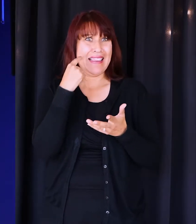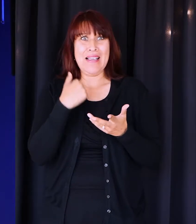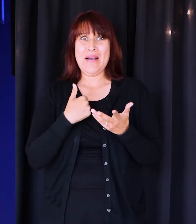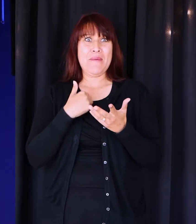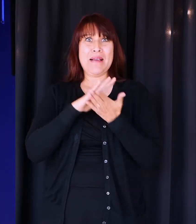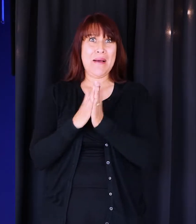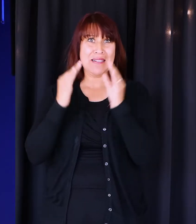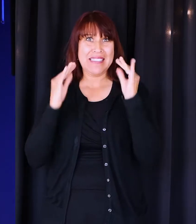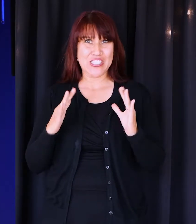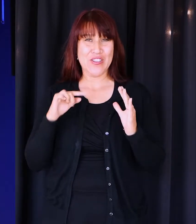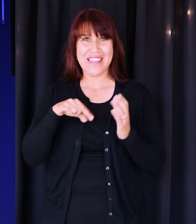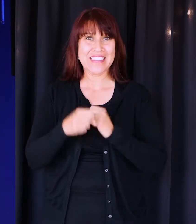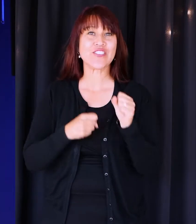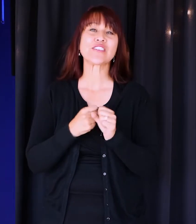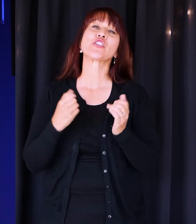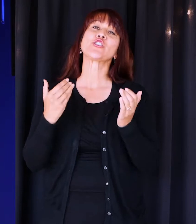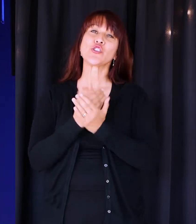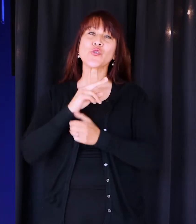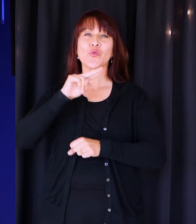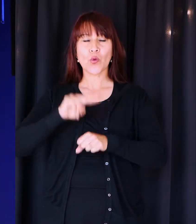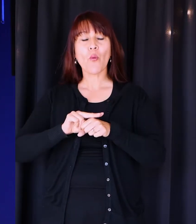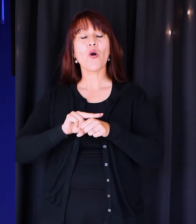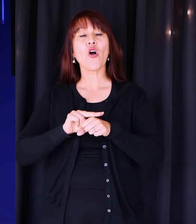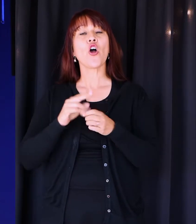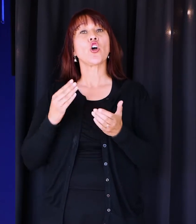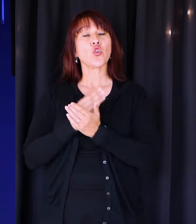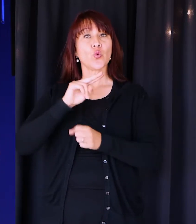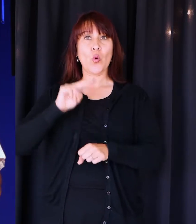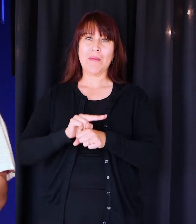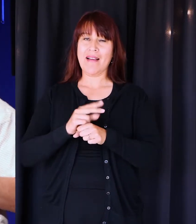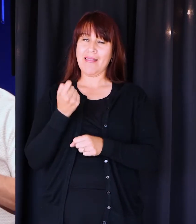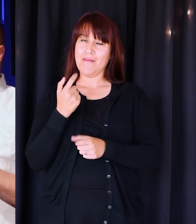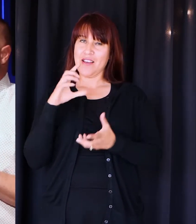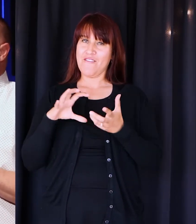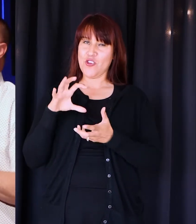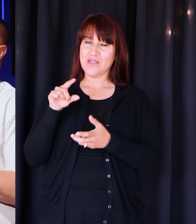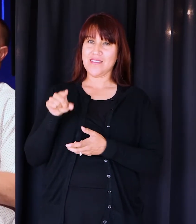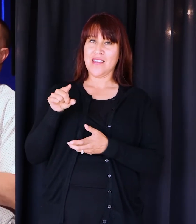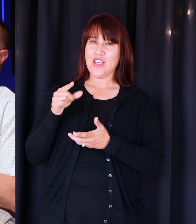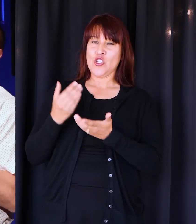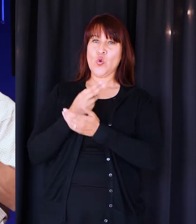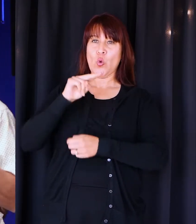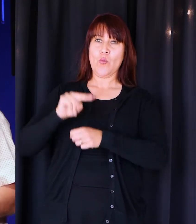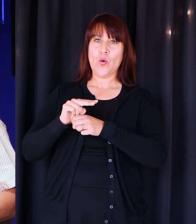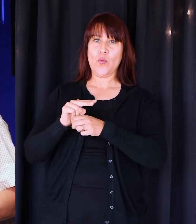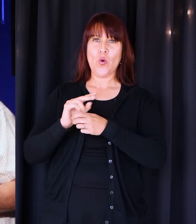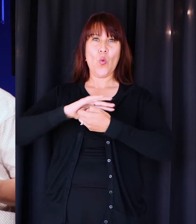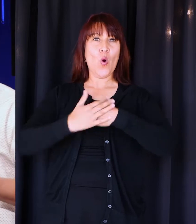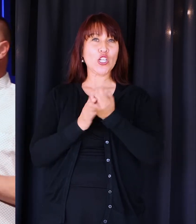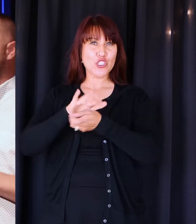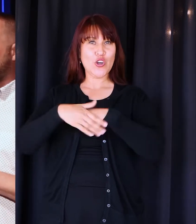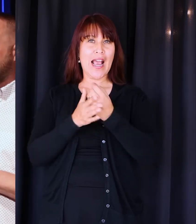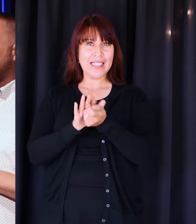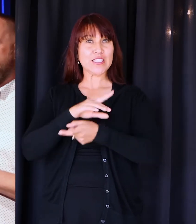this year. It's the new normal. There's a new normal that I'm a little confused by, but it's the new normal of washing our hands